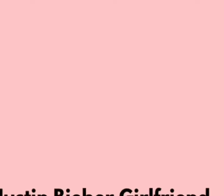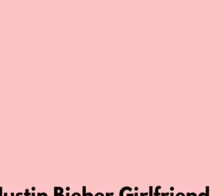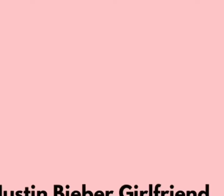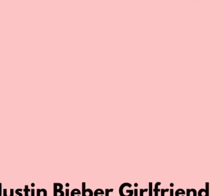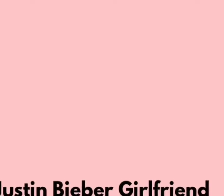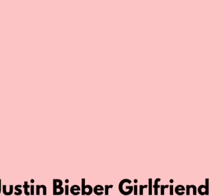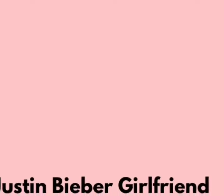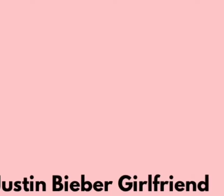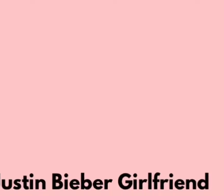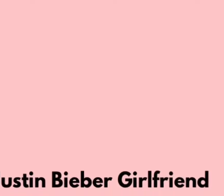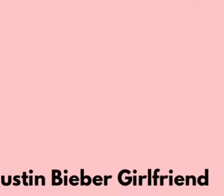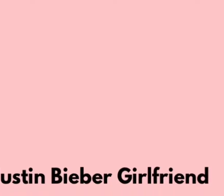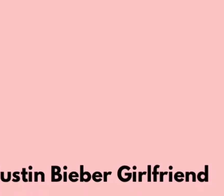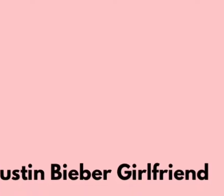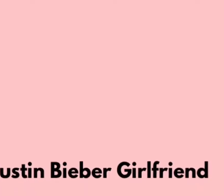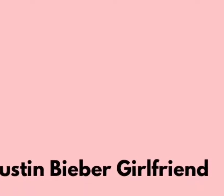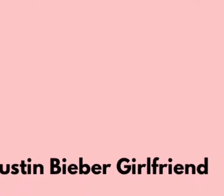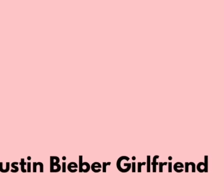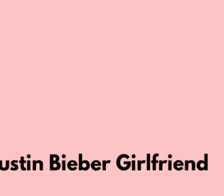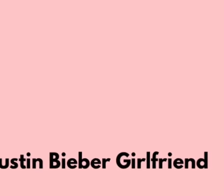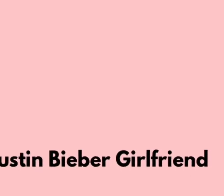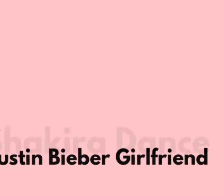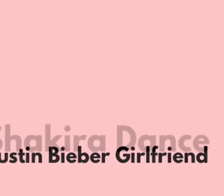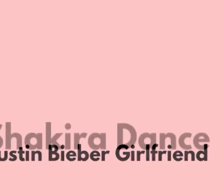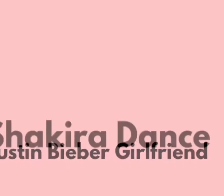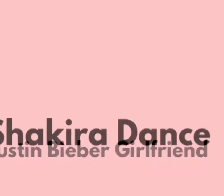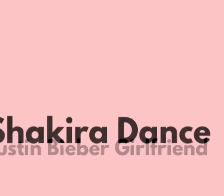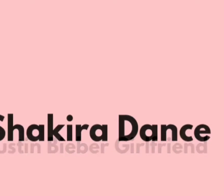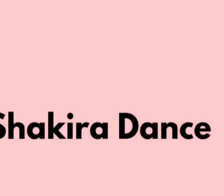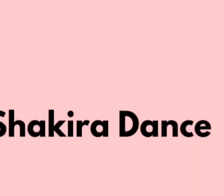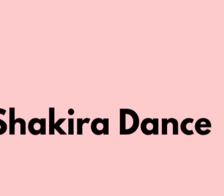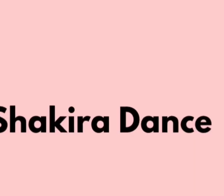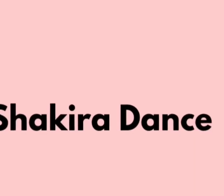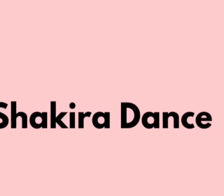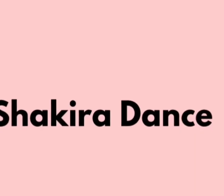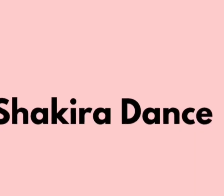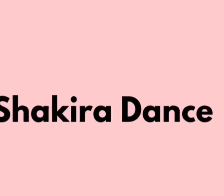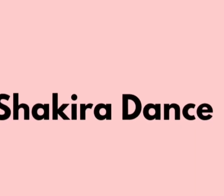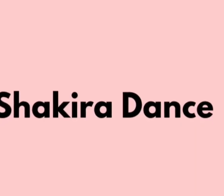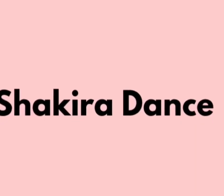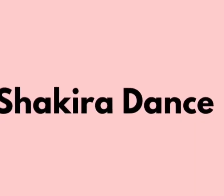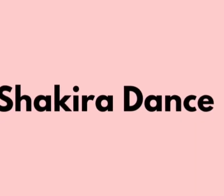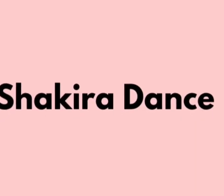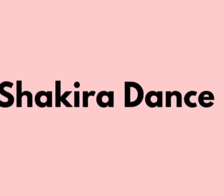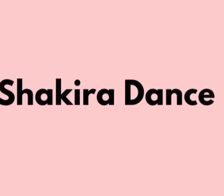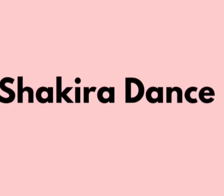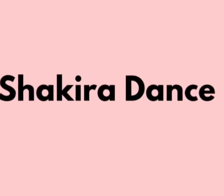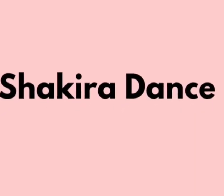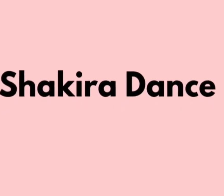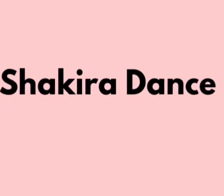As I'm talking you can see the 16 fragrances that I was unable to try last year